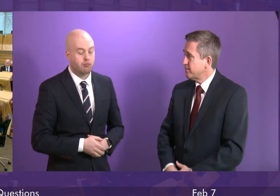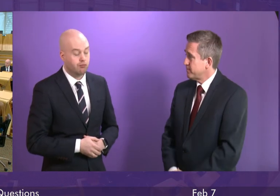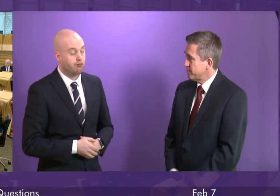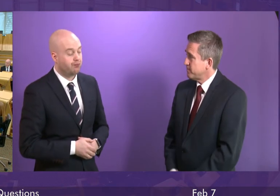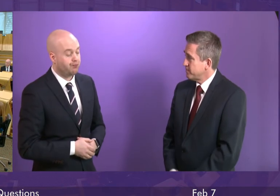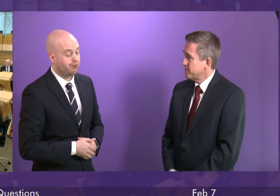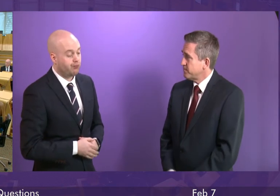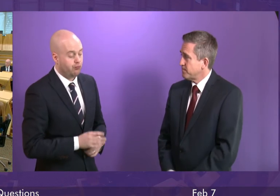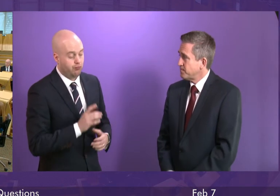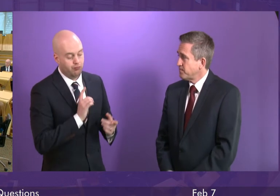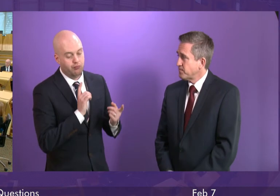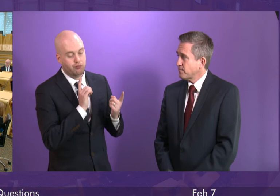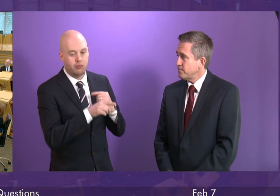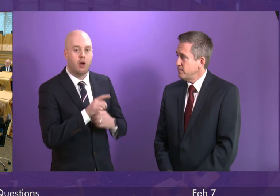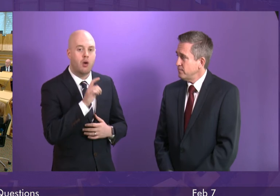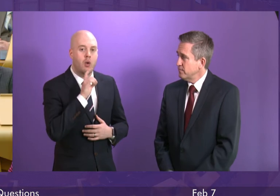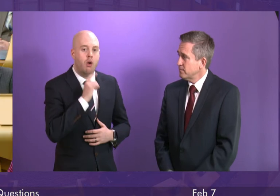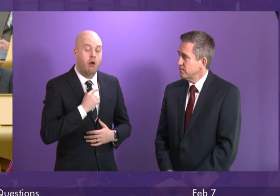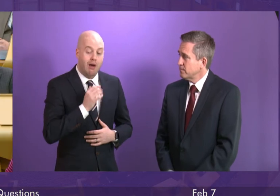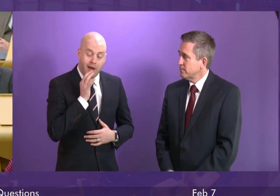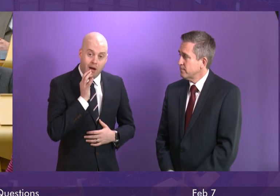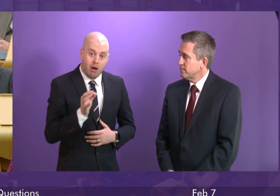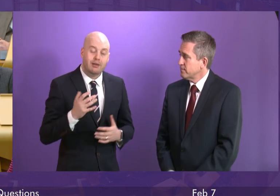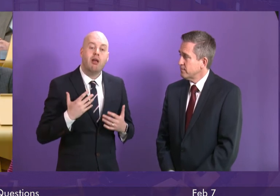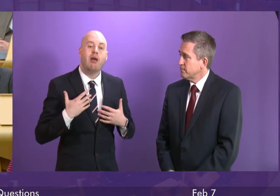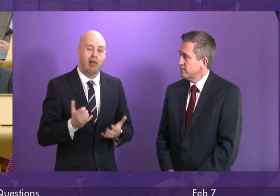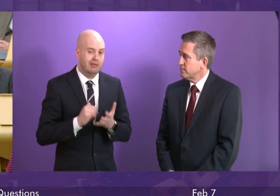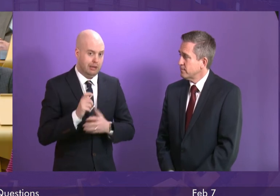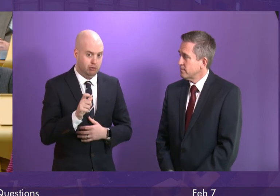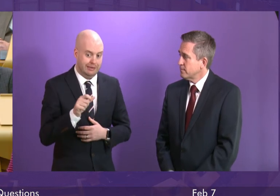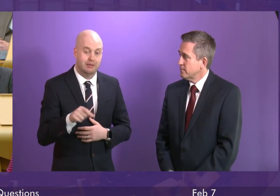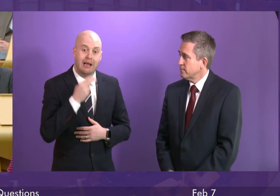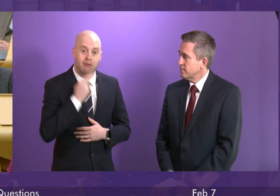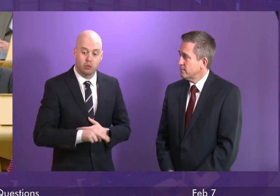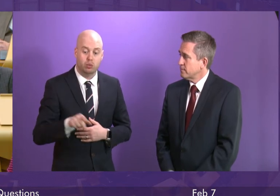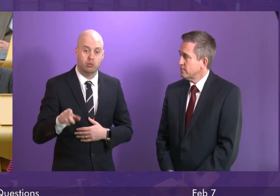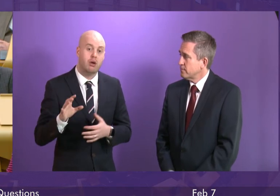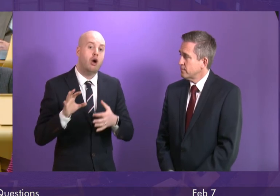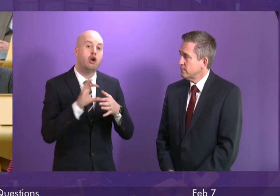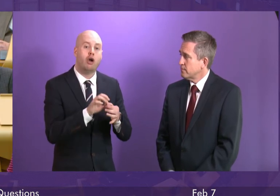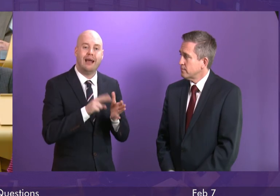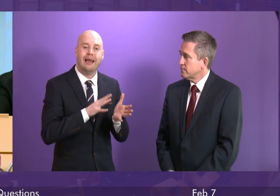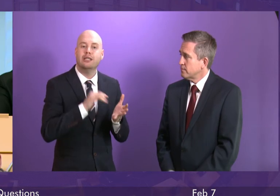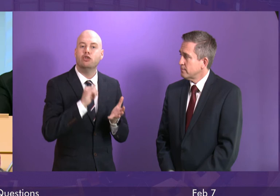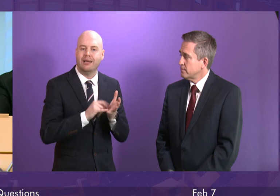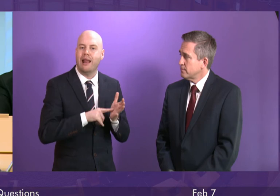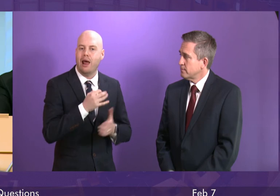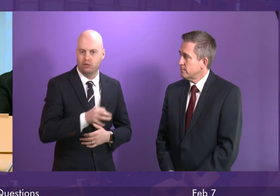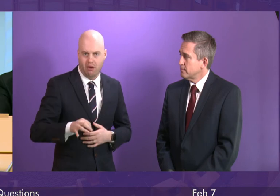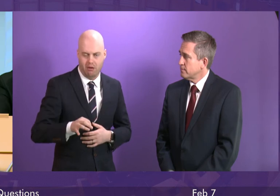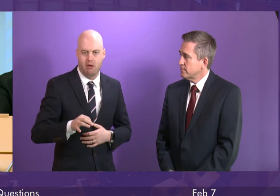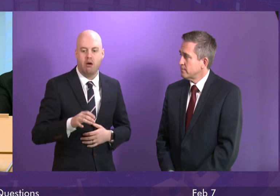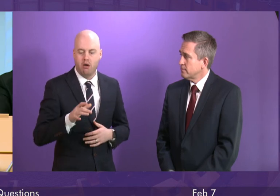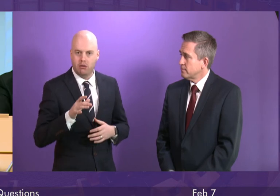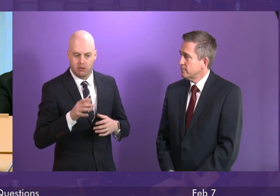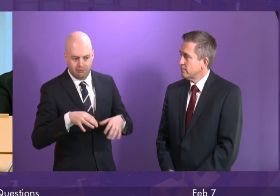will ask the Health Secretary this afternoon to contact NHS Lanarkshire and establish all of the detail in